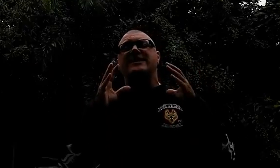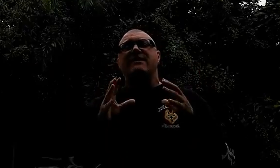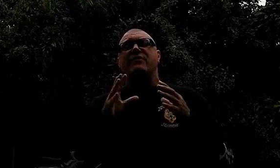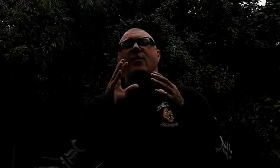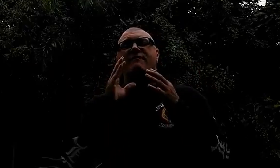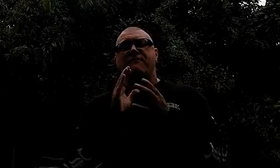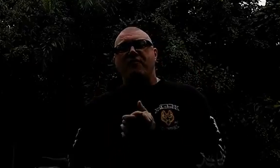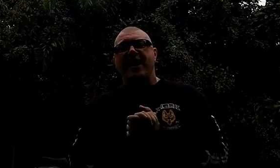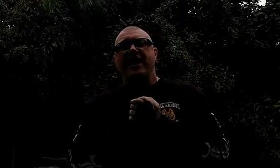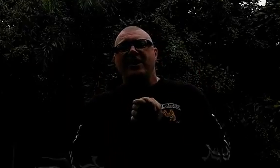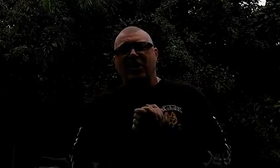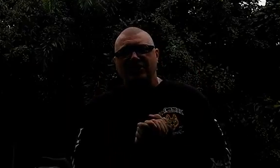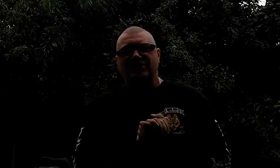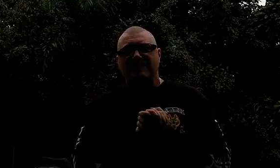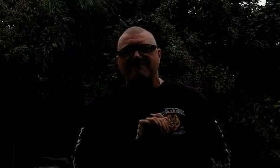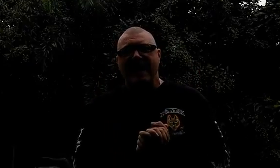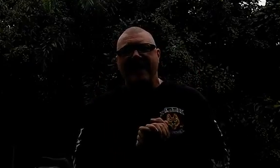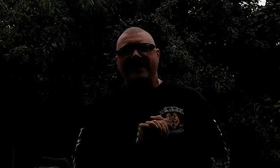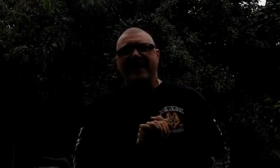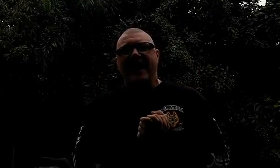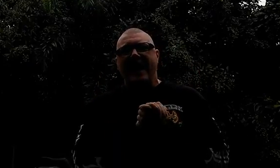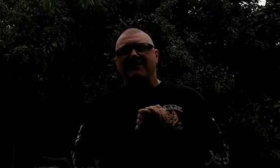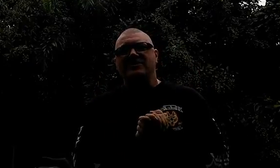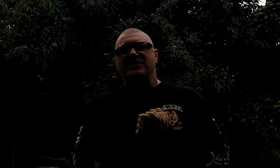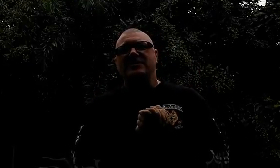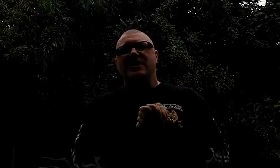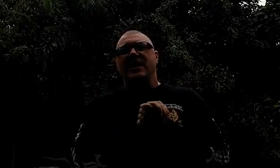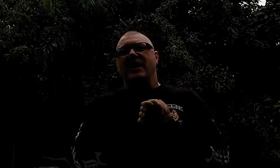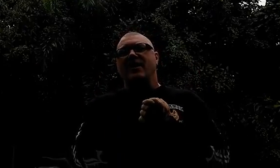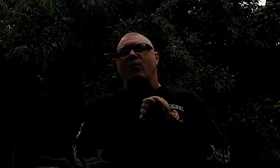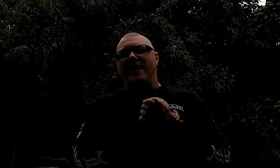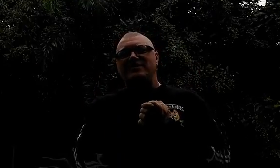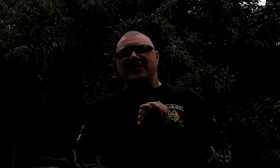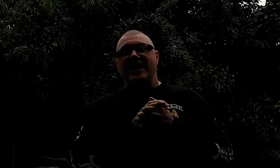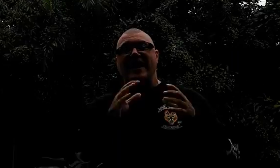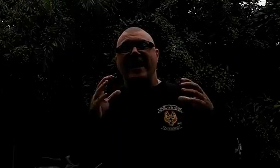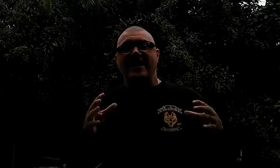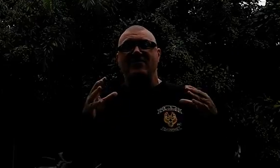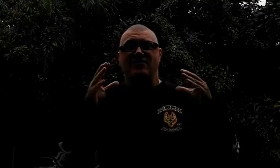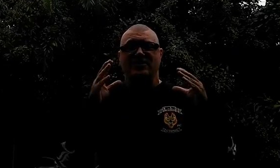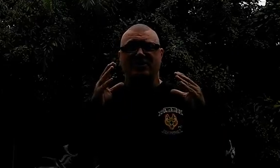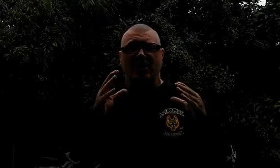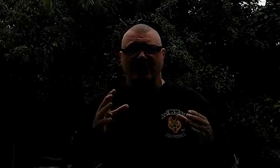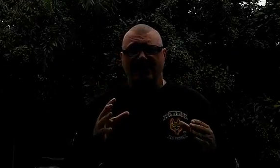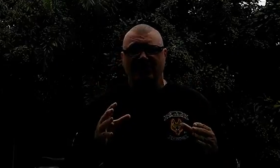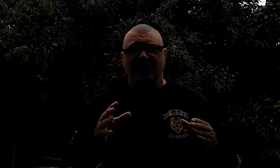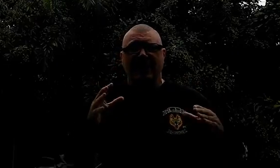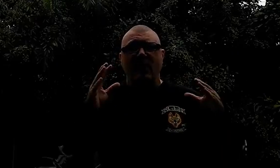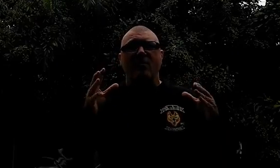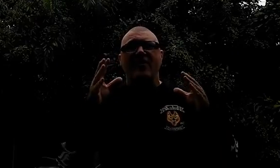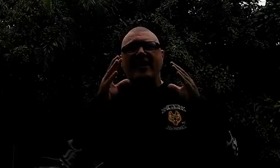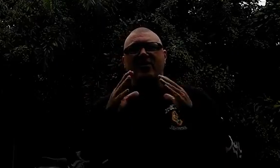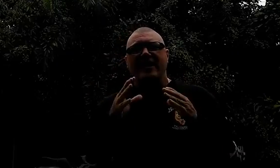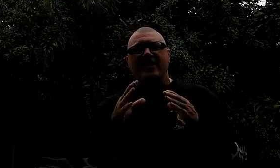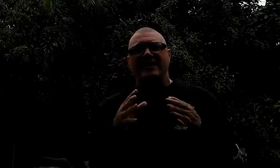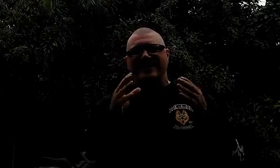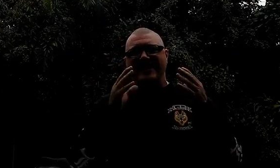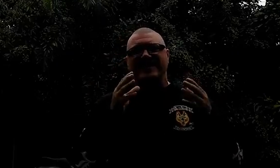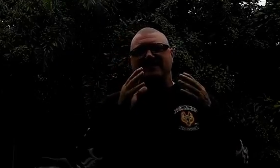to give you a free custom made Amazon website in the dog niche. Now what we're including guys in this